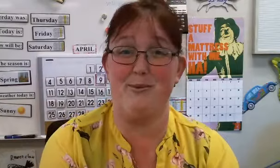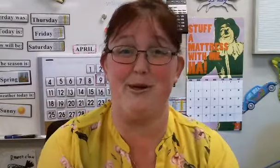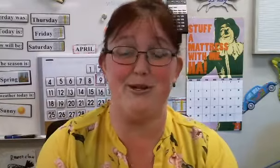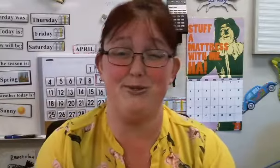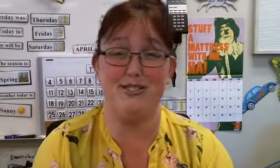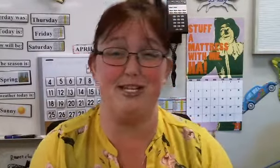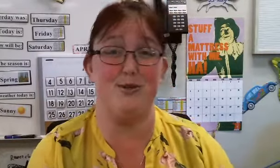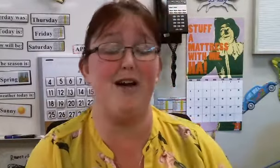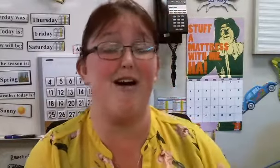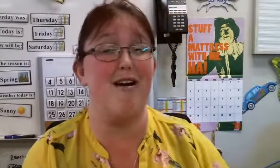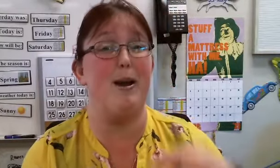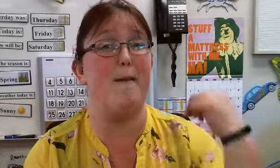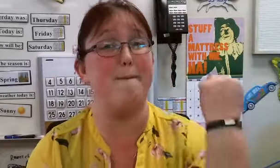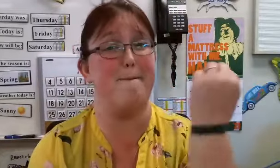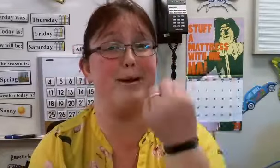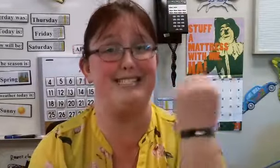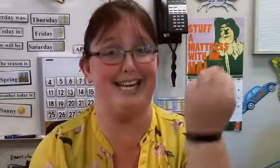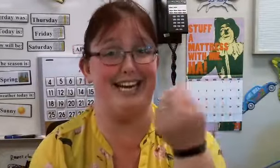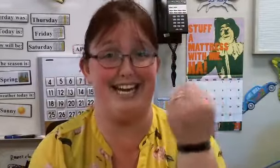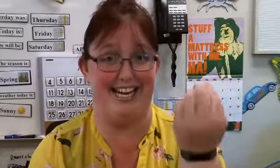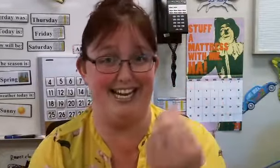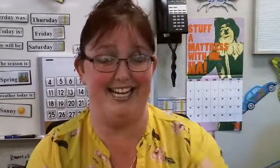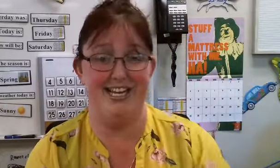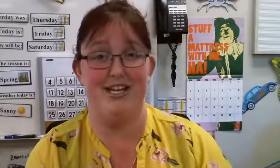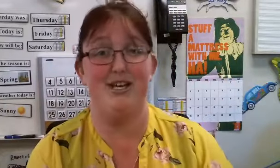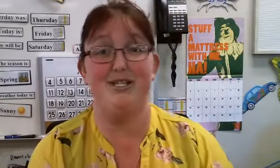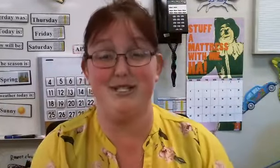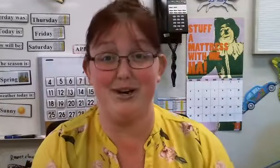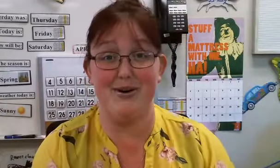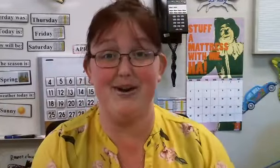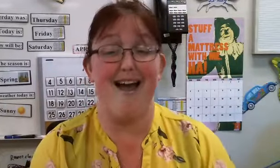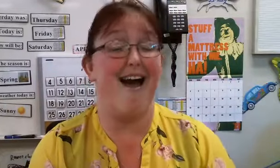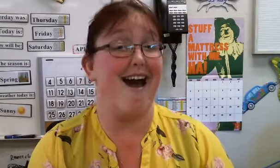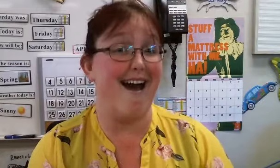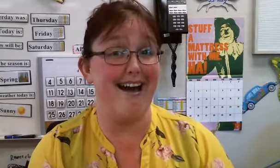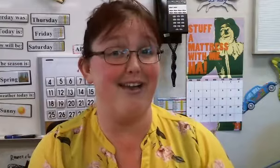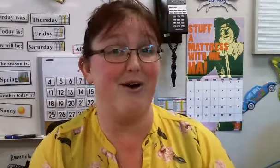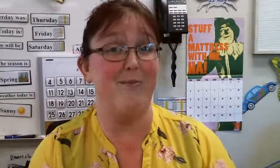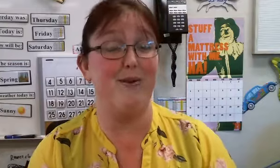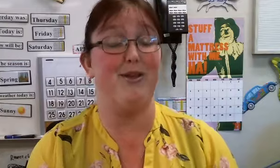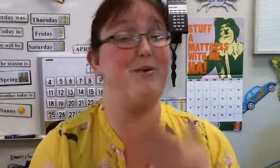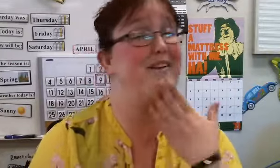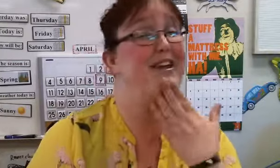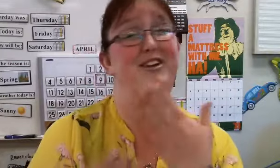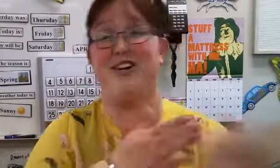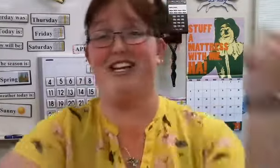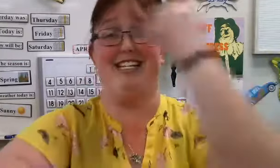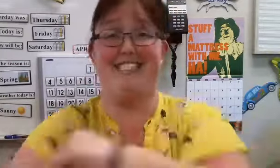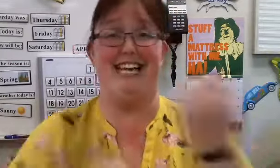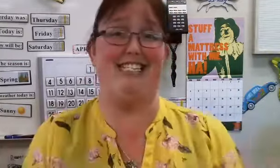our usual schedule on Monday. So I hope you have a good day